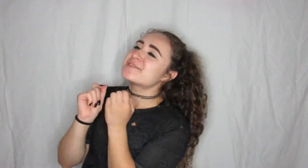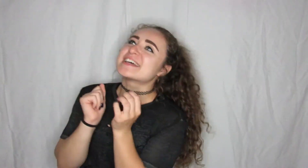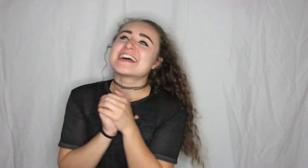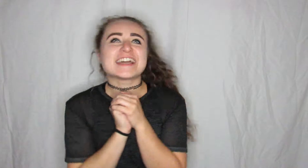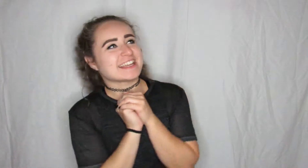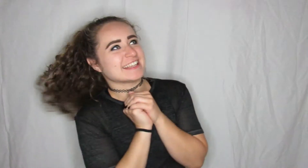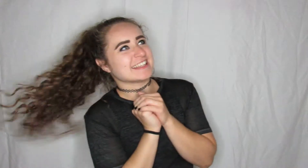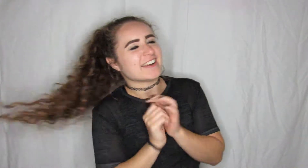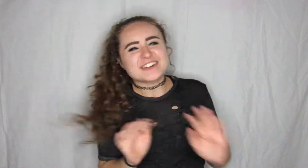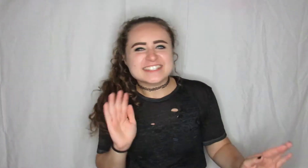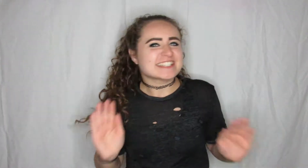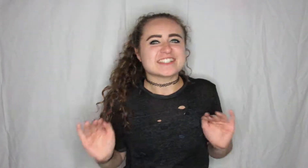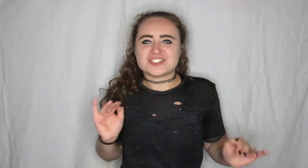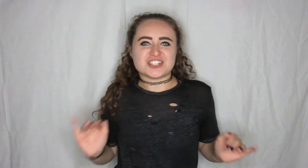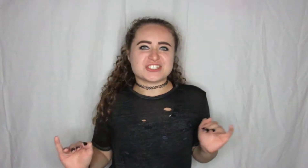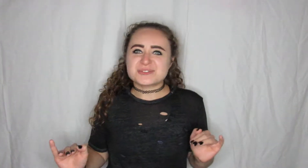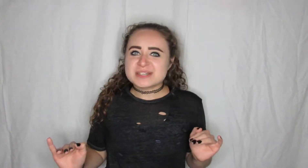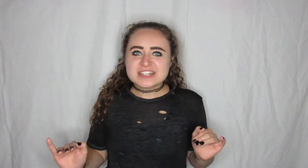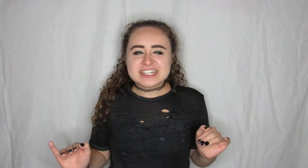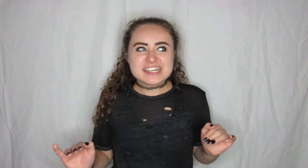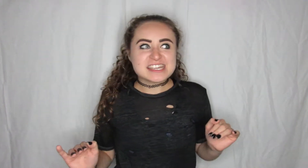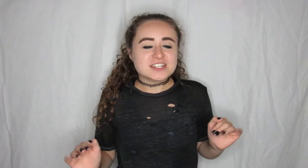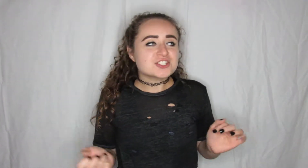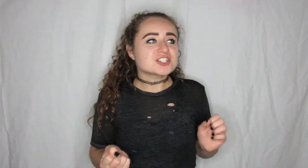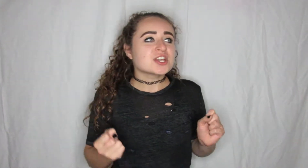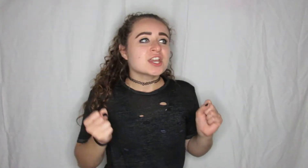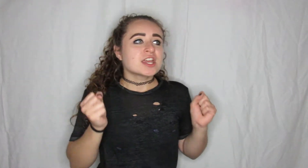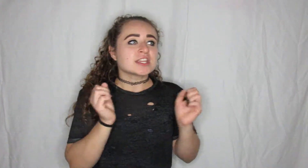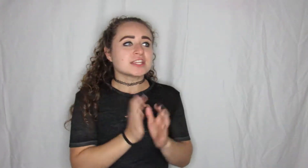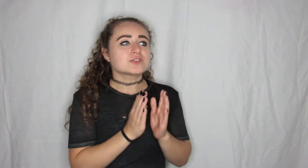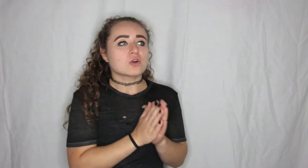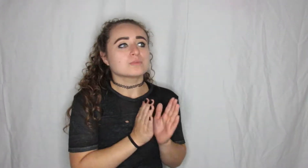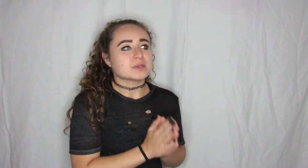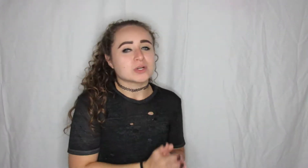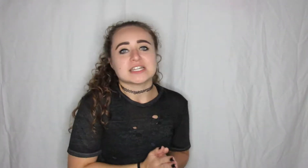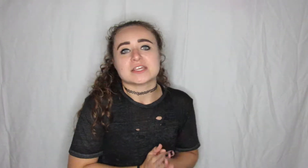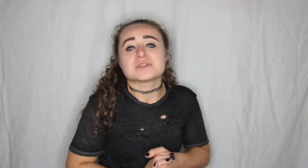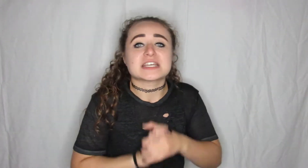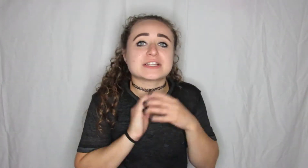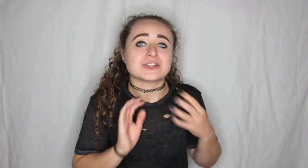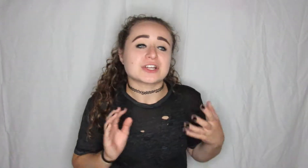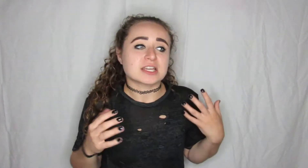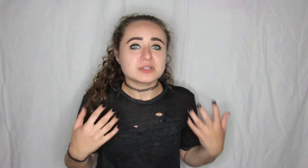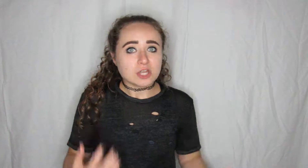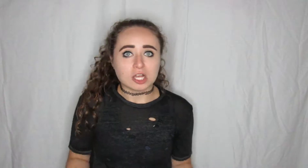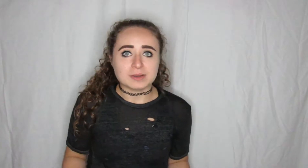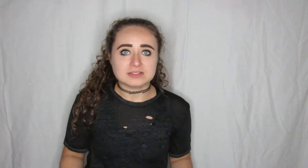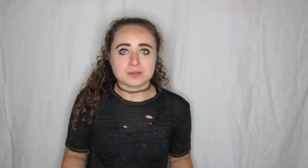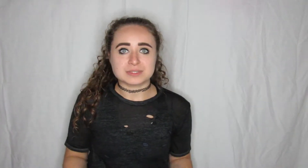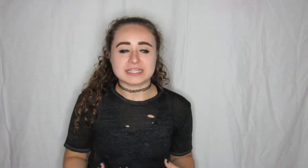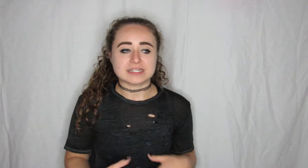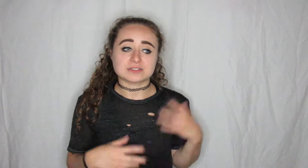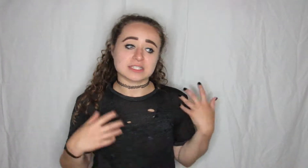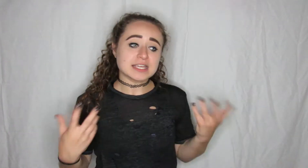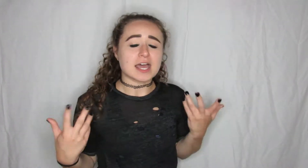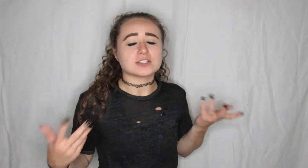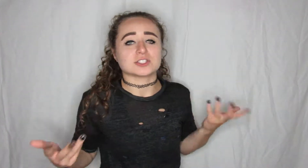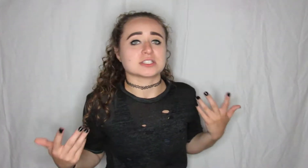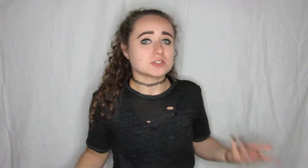little bit and I want to say like January ish he told me one day he was like look can we talk about something and I was like yeah sure let's